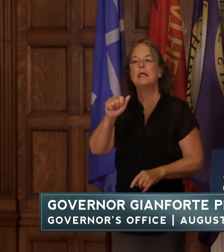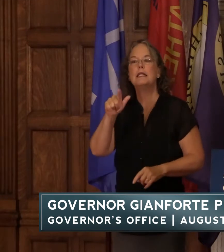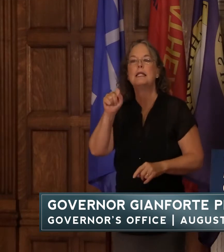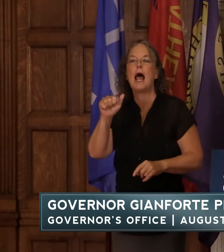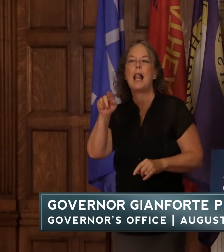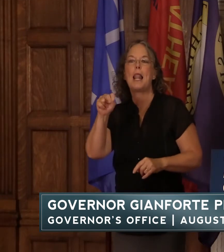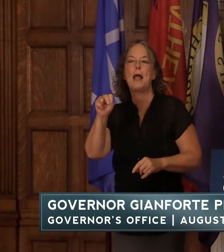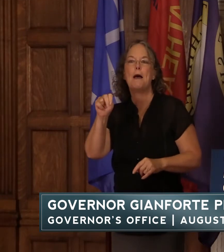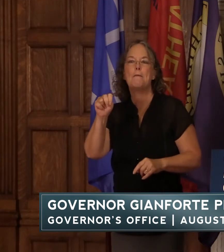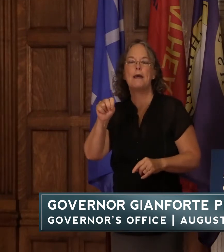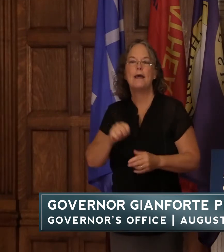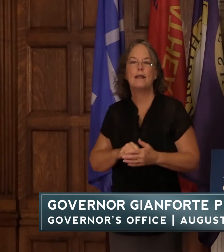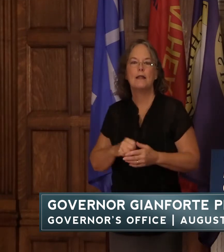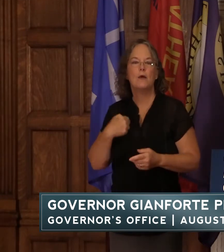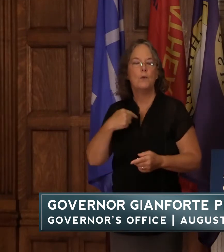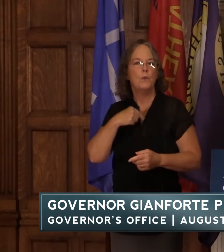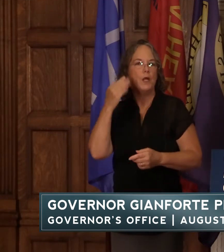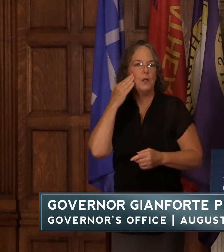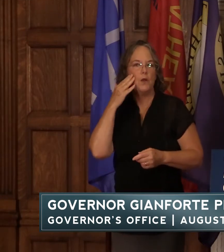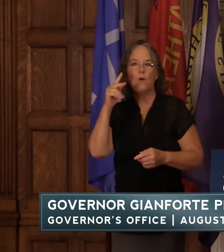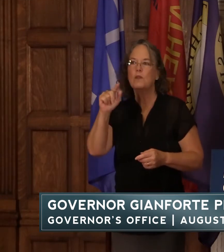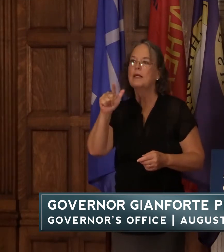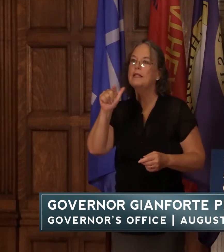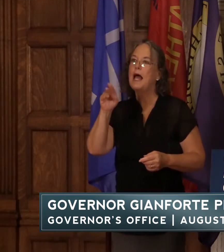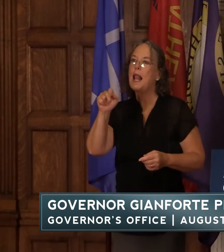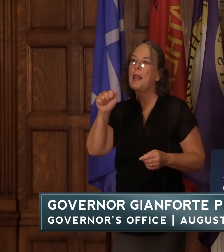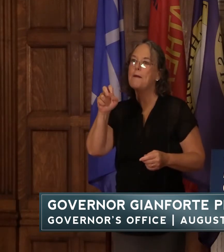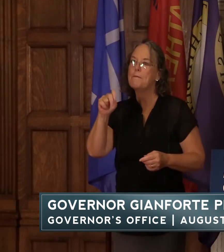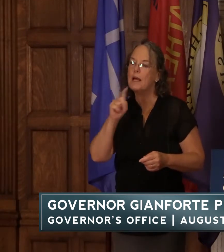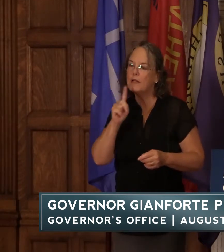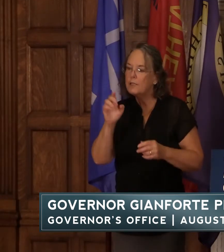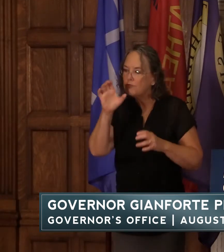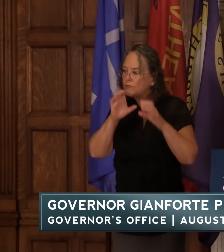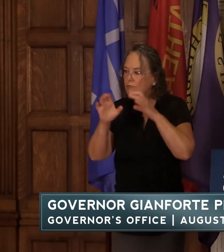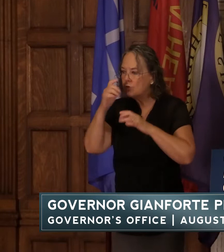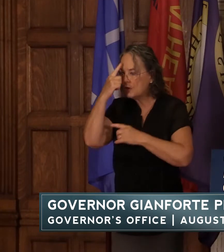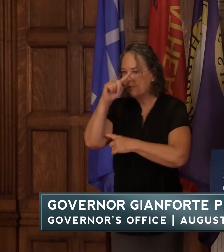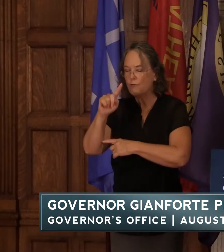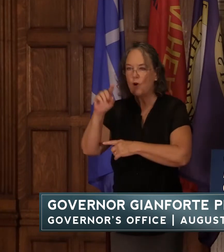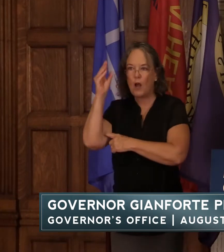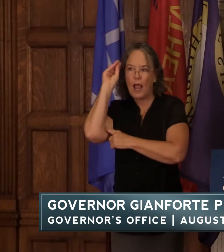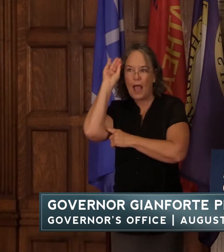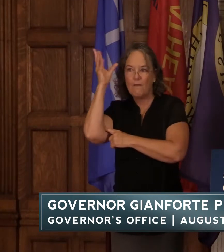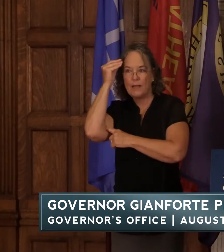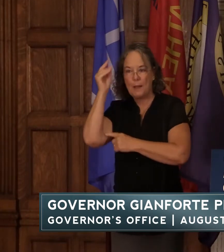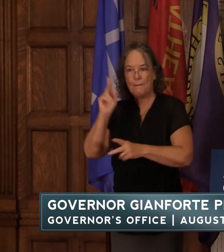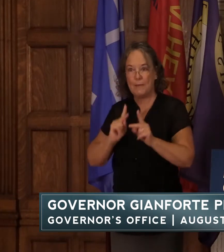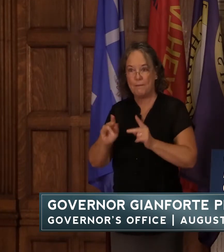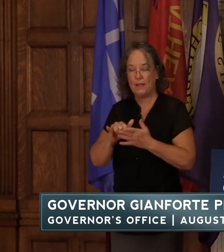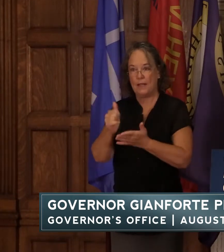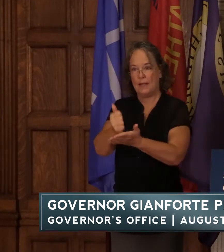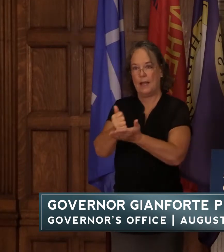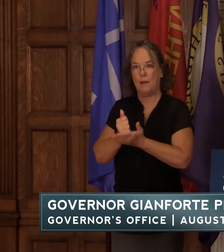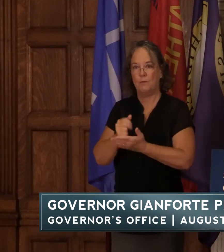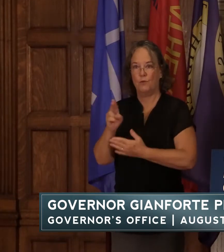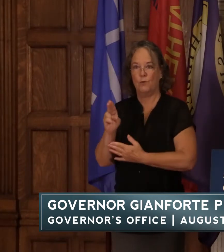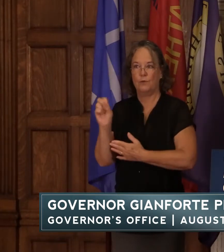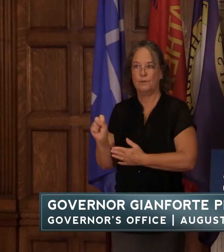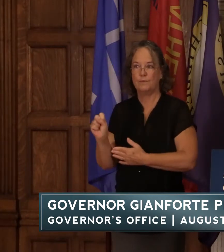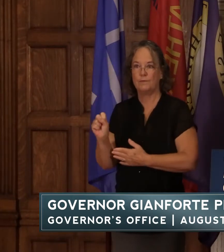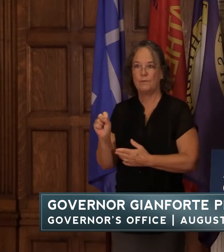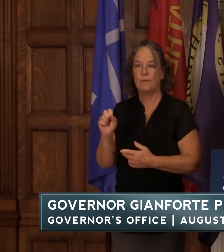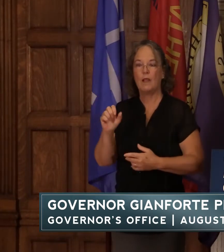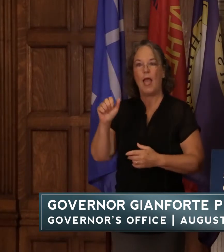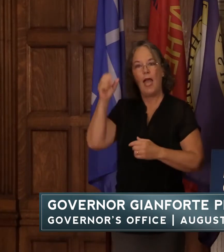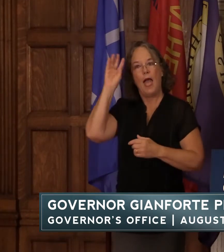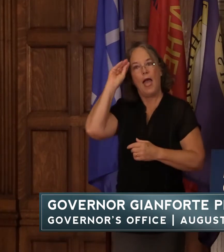we know the taliban is hunting down afghans who helped the united states afghans who